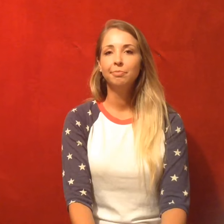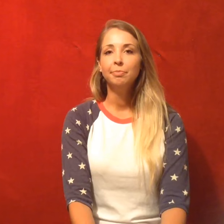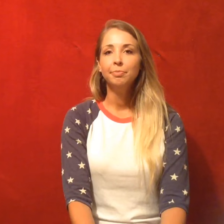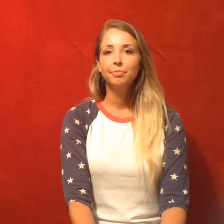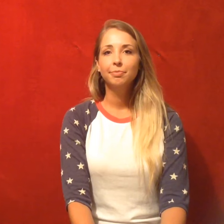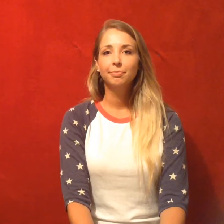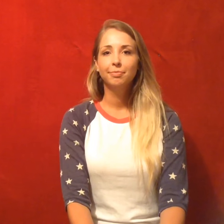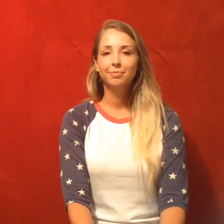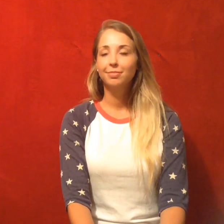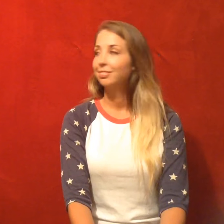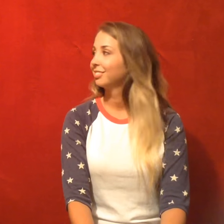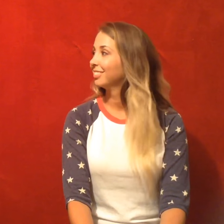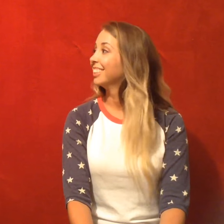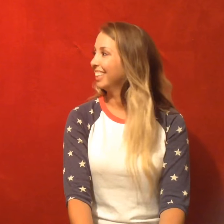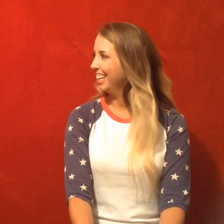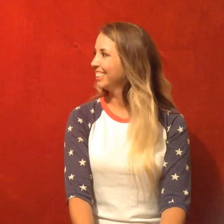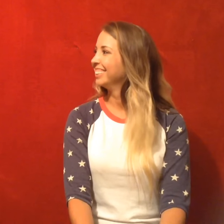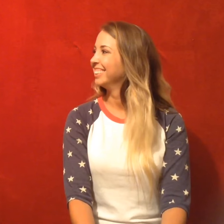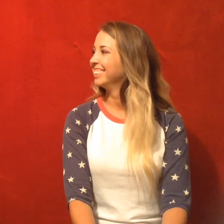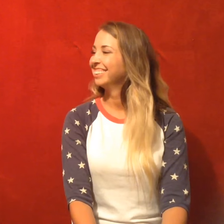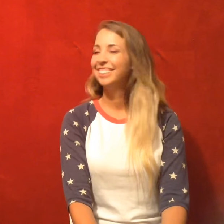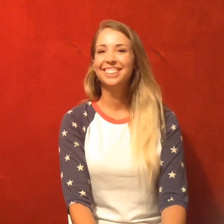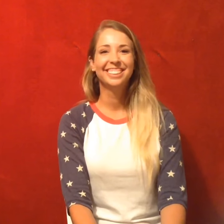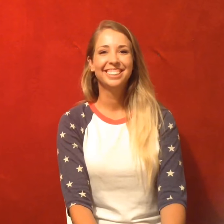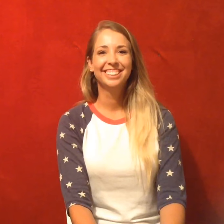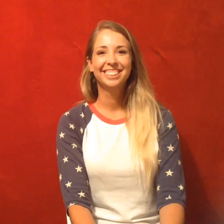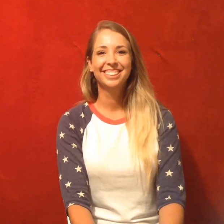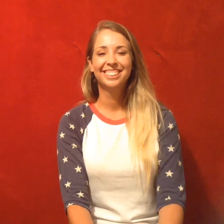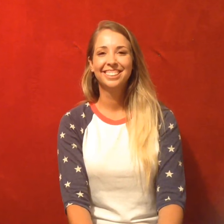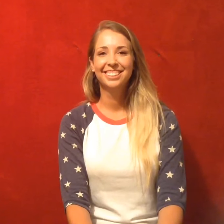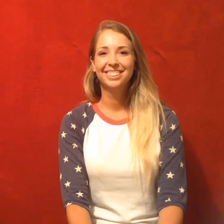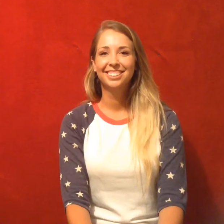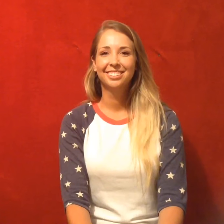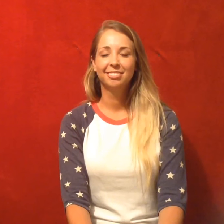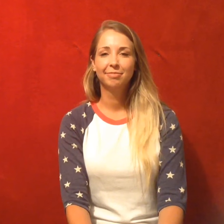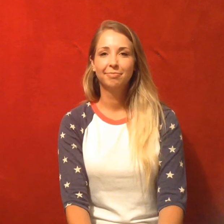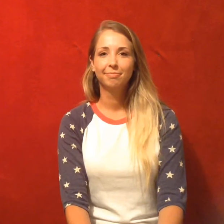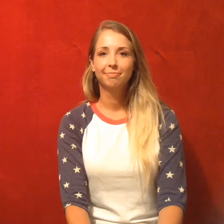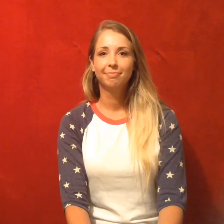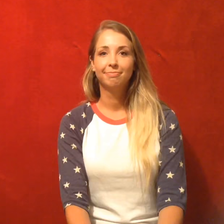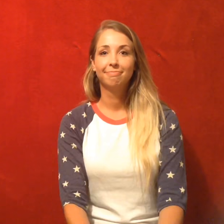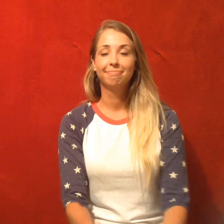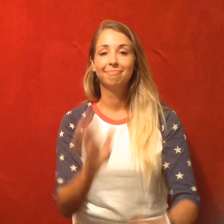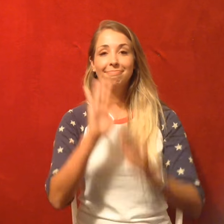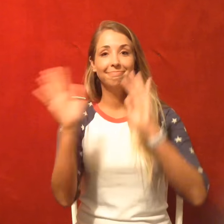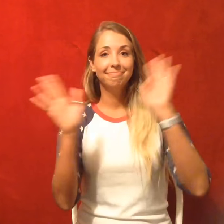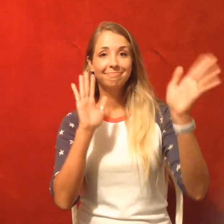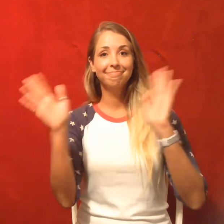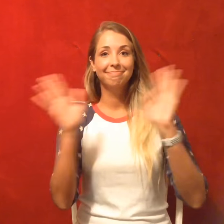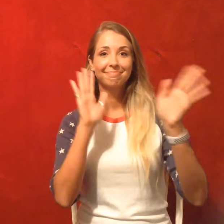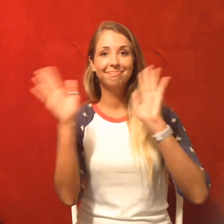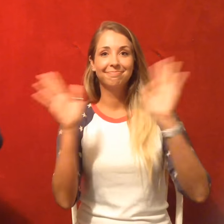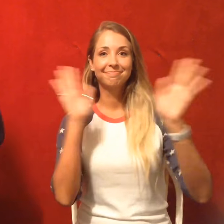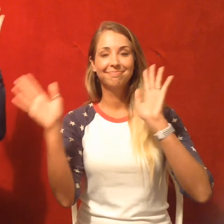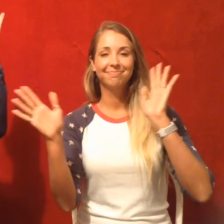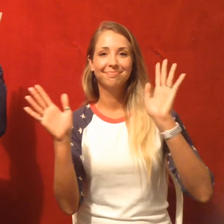we had a lot of fun. Did you have a good time? Yeah. She did awesome again. Uh. Thanks guys. And we'll see you next time. See you later.